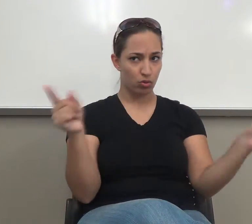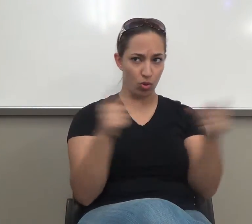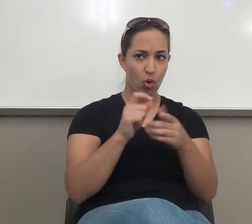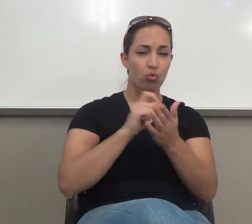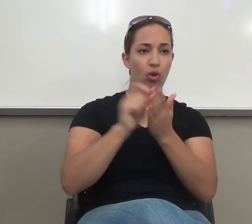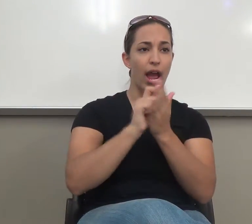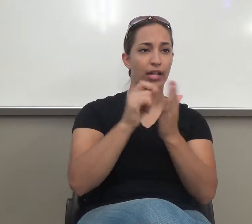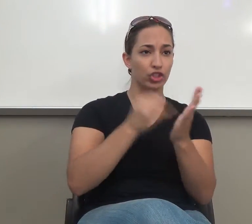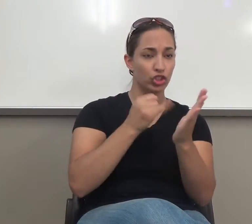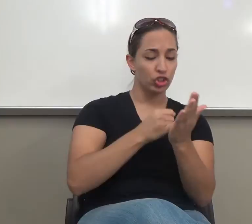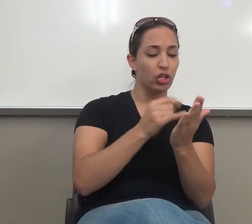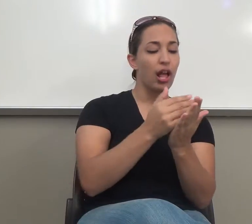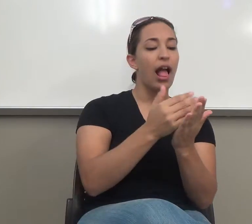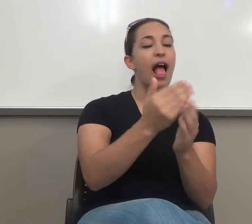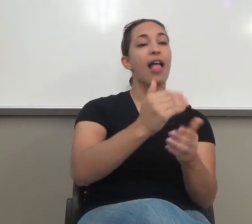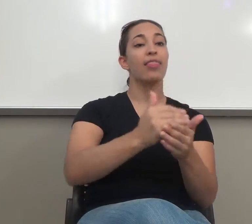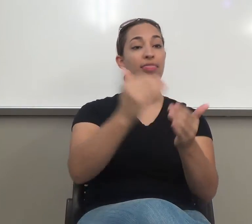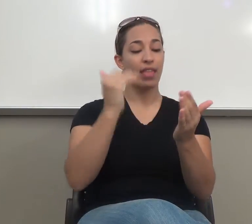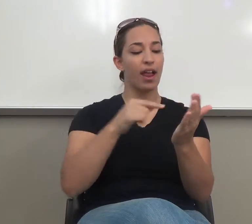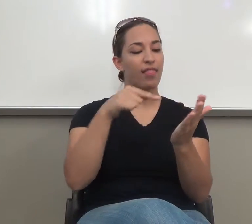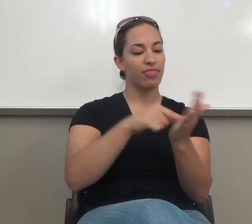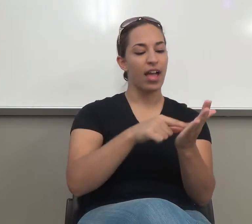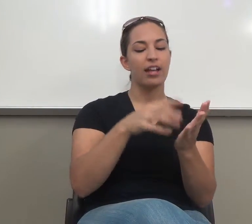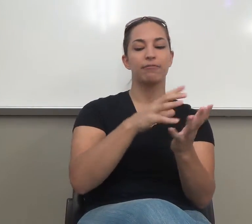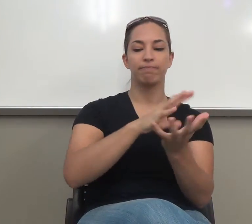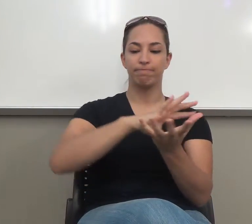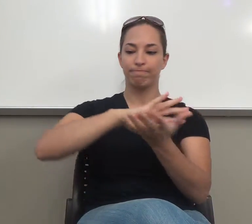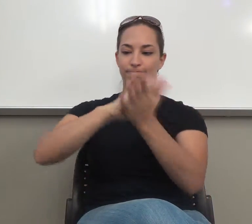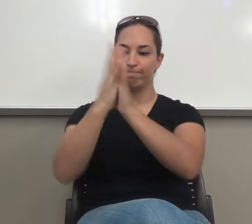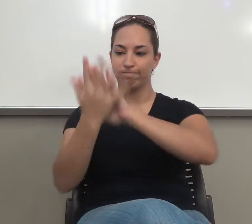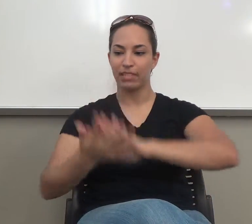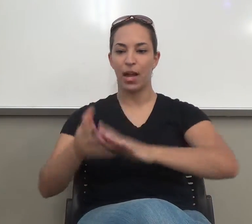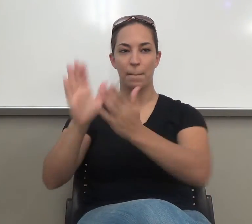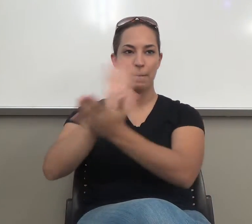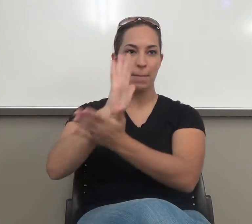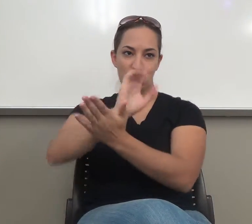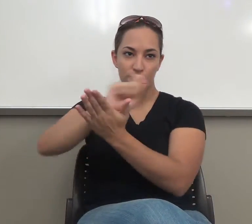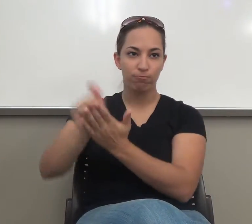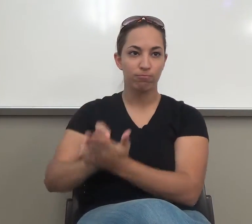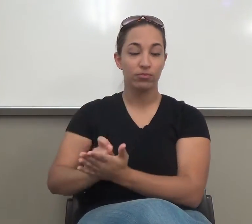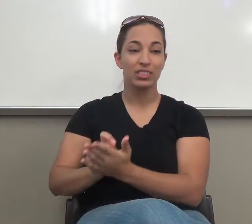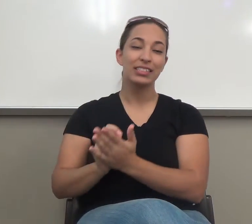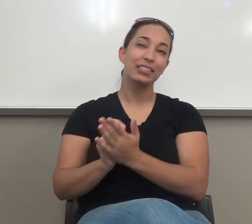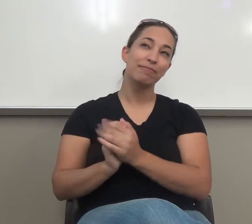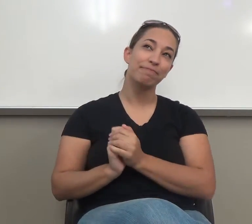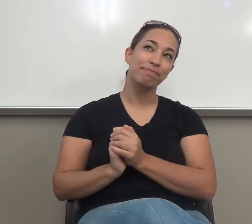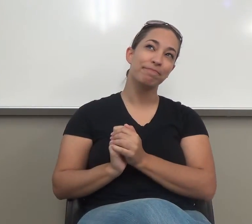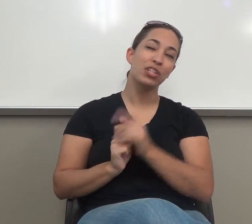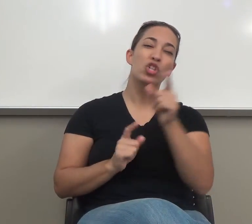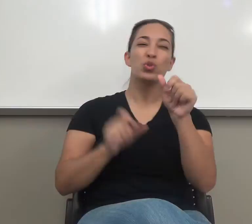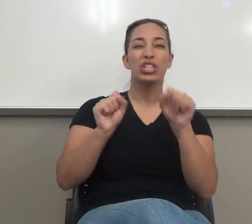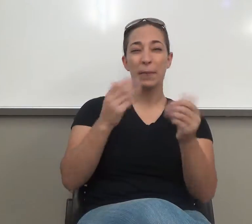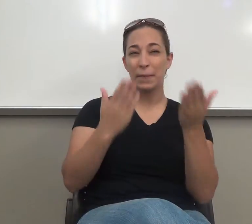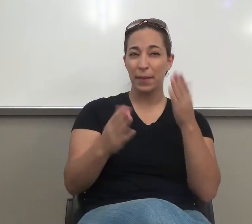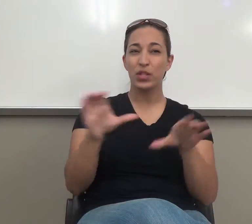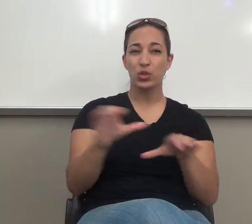take that term into your paper. You may be able to do that with some of the journal topics, but mine aren't specifically